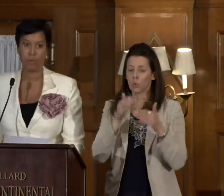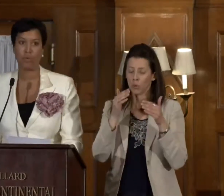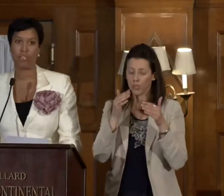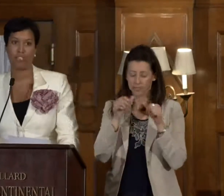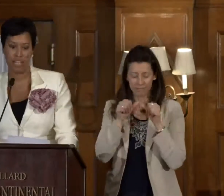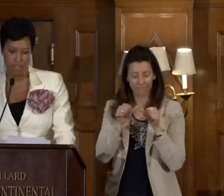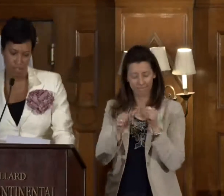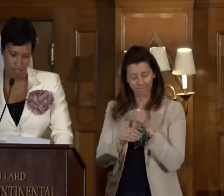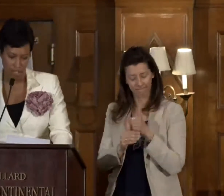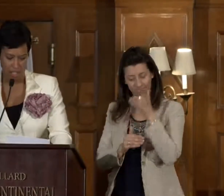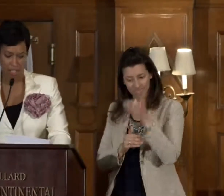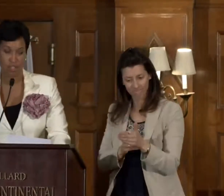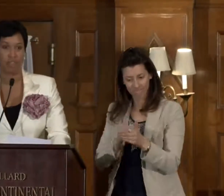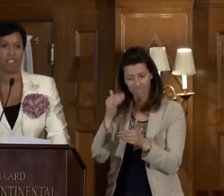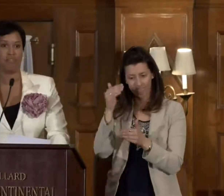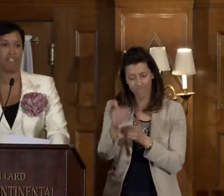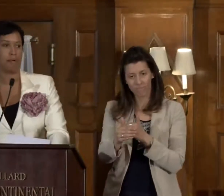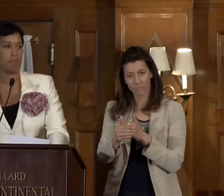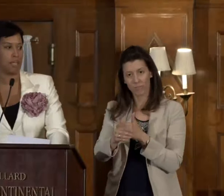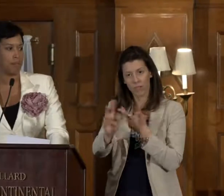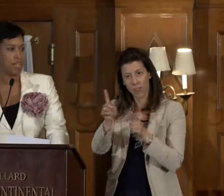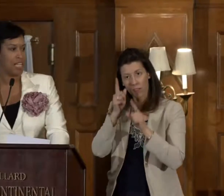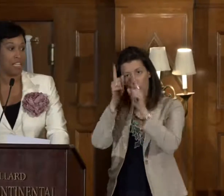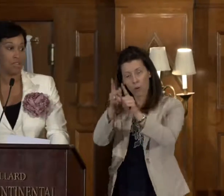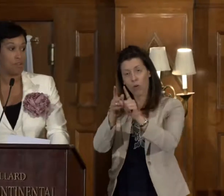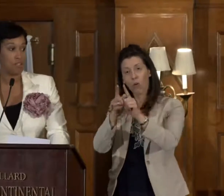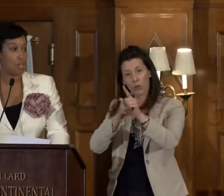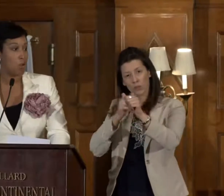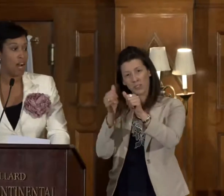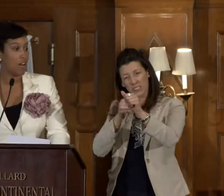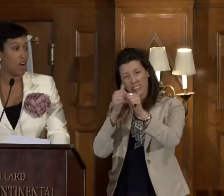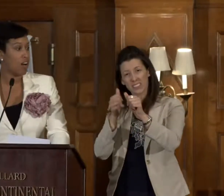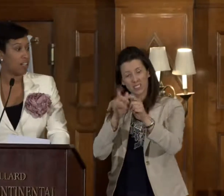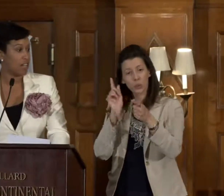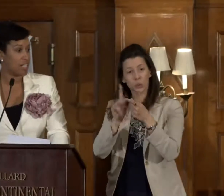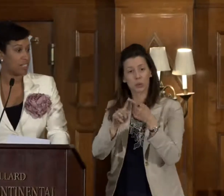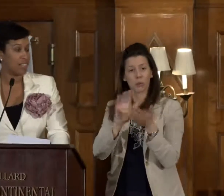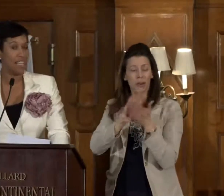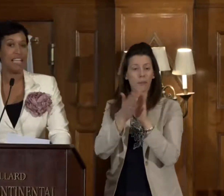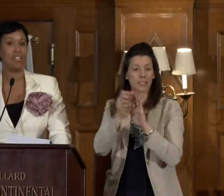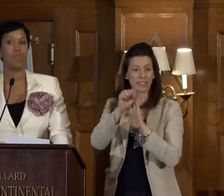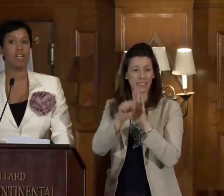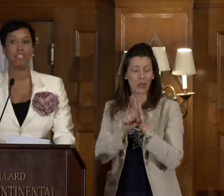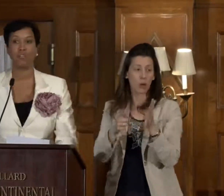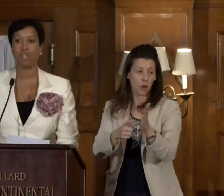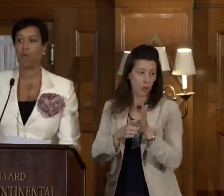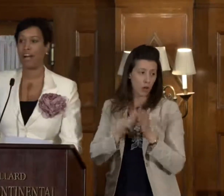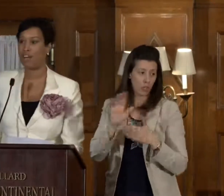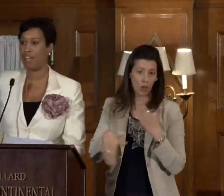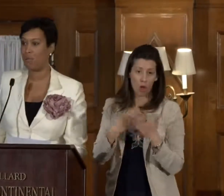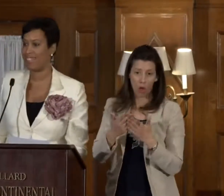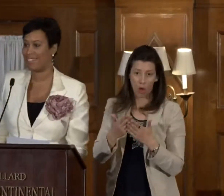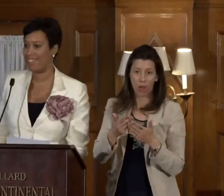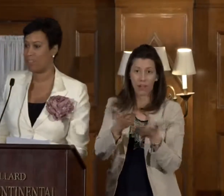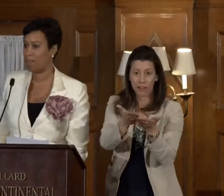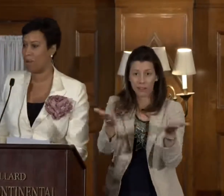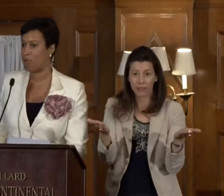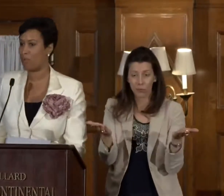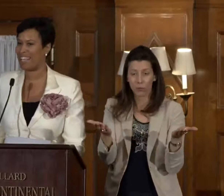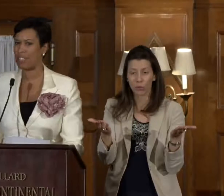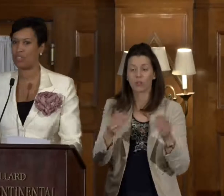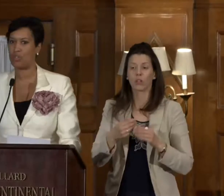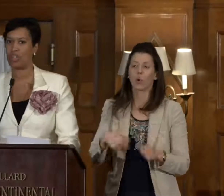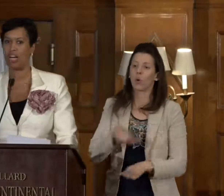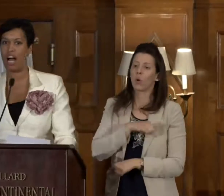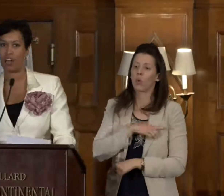step towards statehood in the District of Columbia. It's going to require all of us. It's going to require that we send the